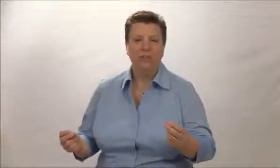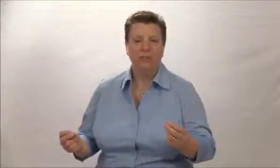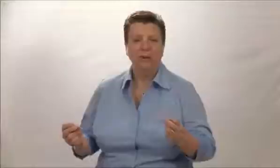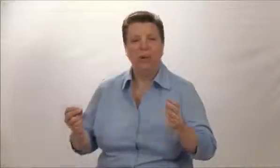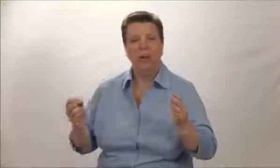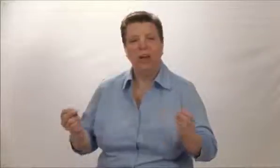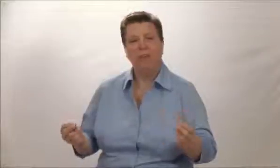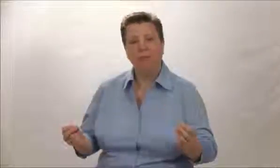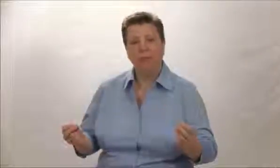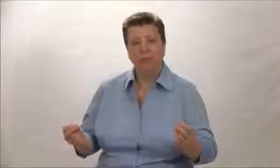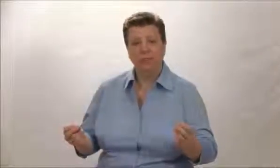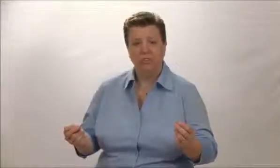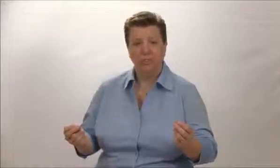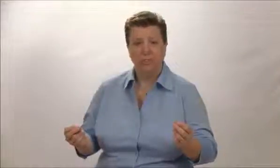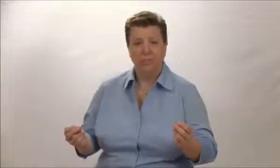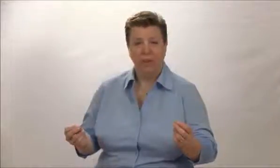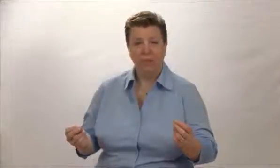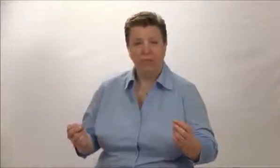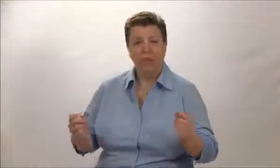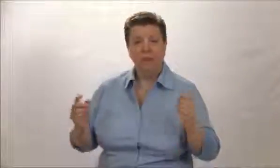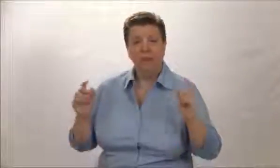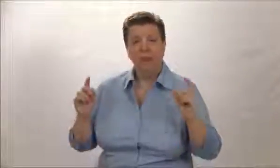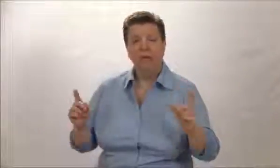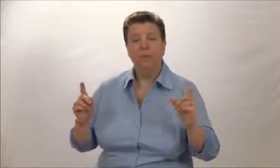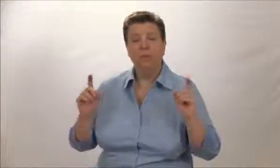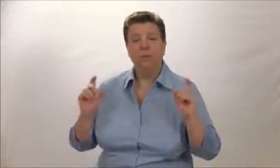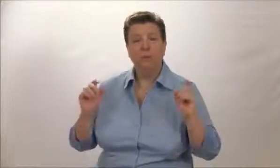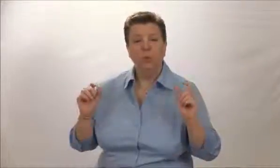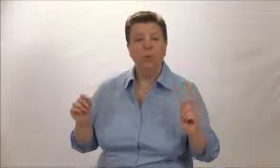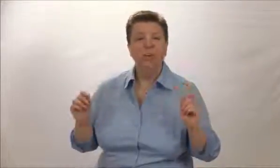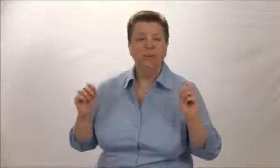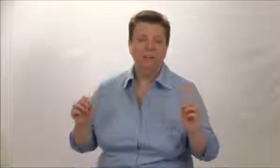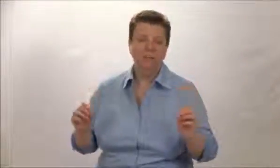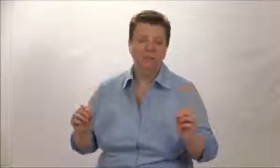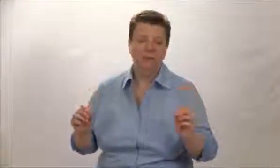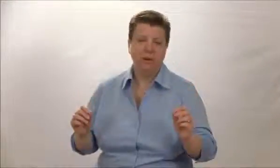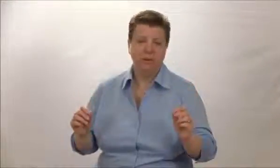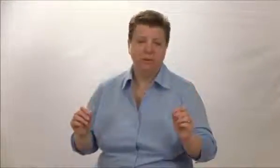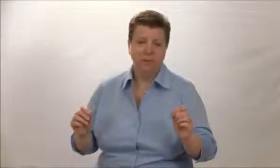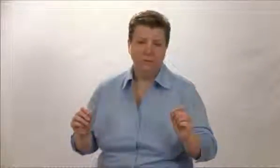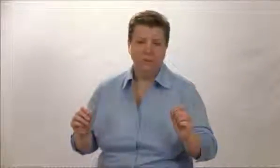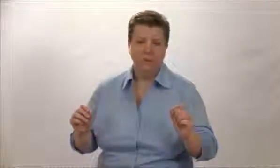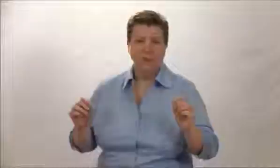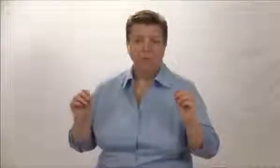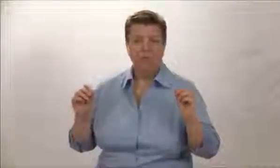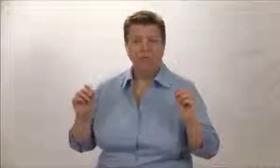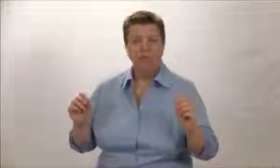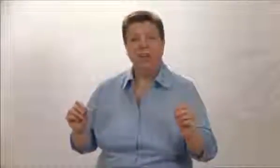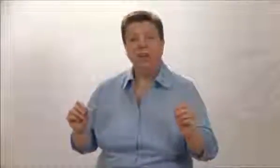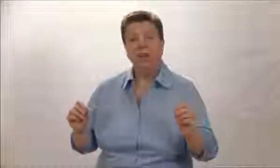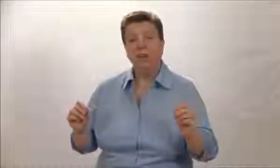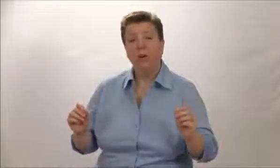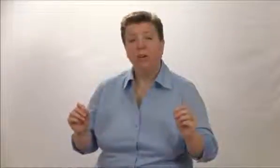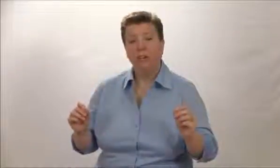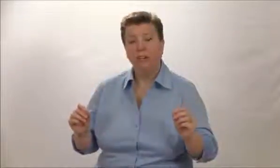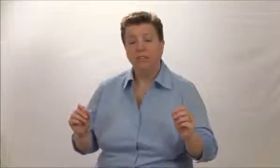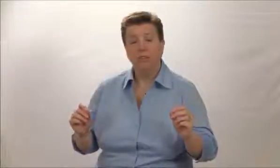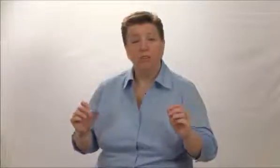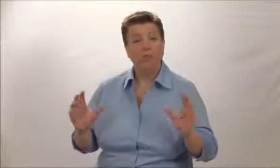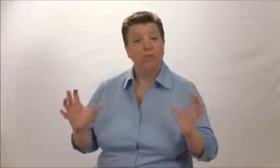you. You already have a relationship with them. The number one consideration when you think about hosting an event, whether